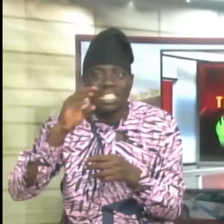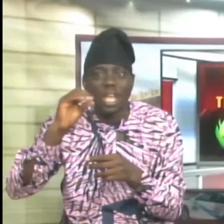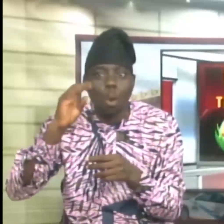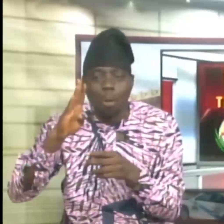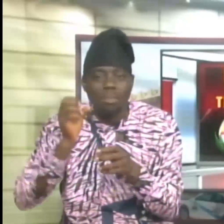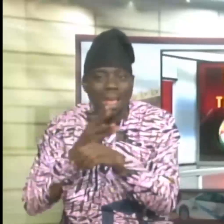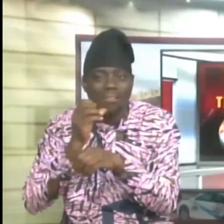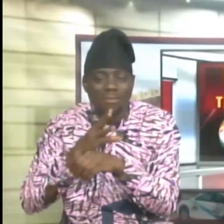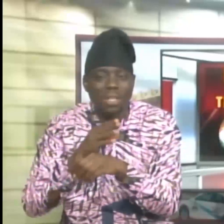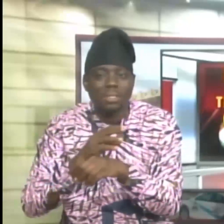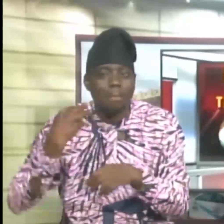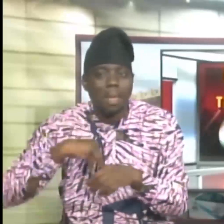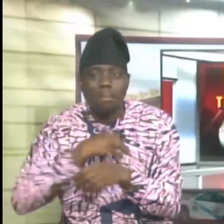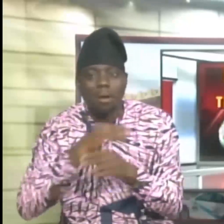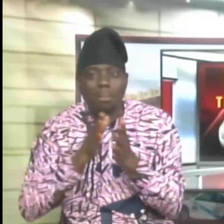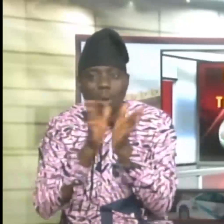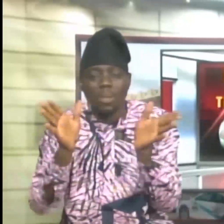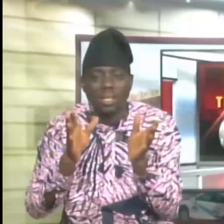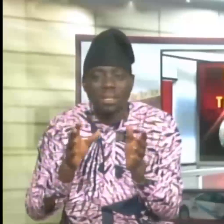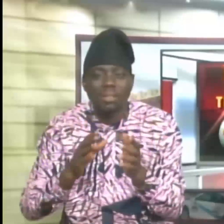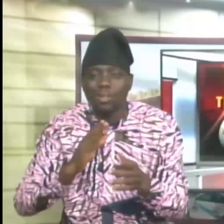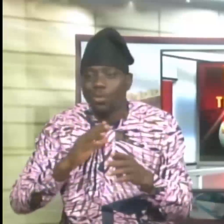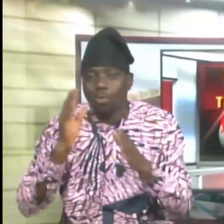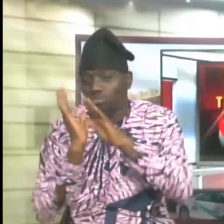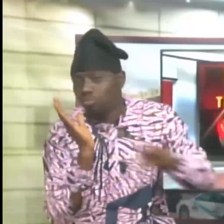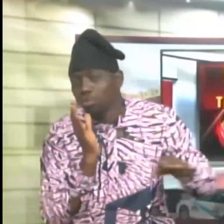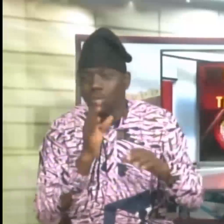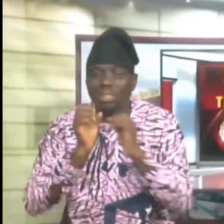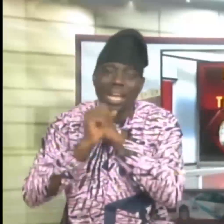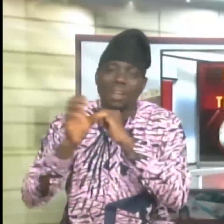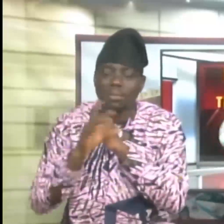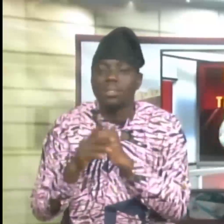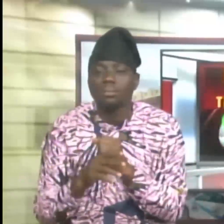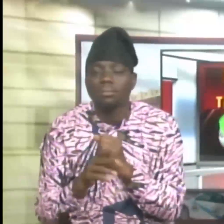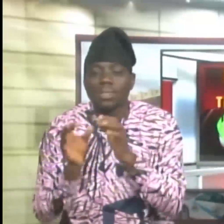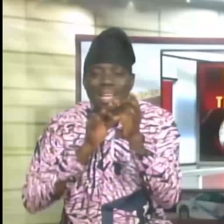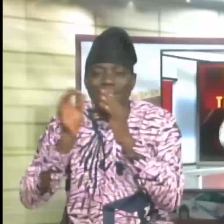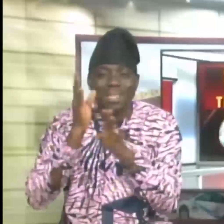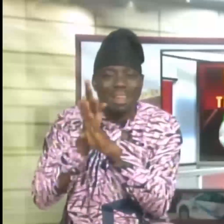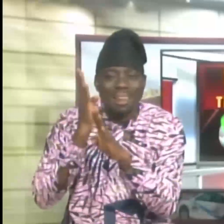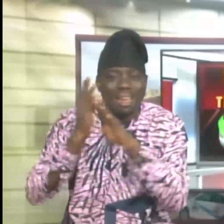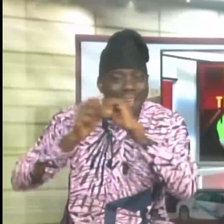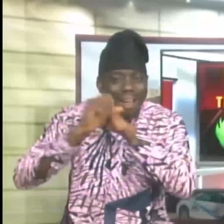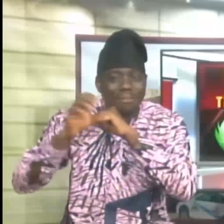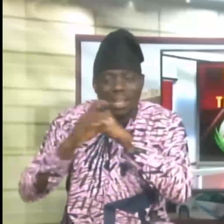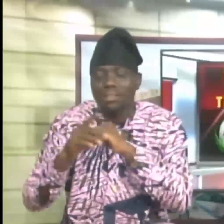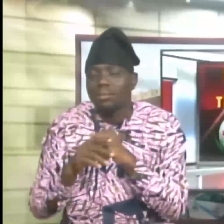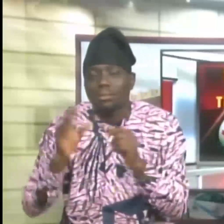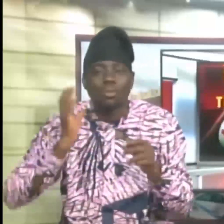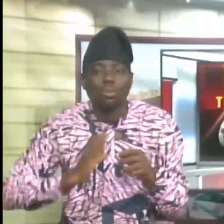of the public to discharge the recruitment advent. In the third online advent, the commissioner was reported to have